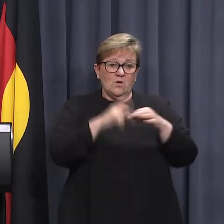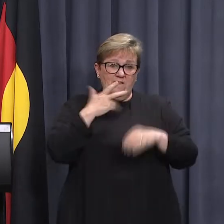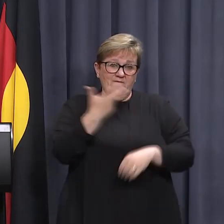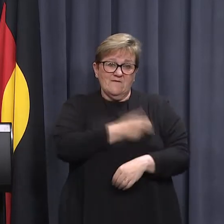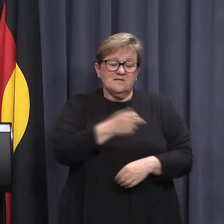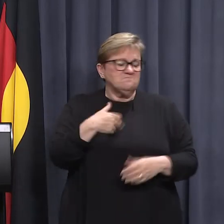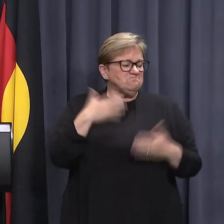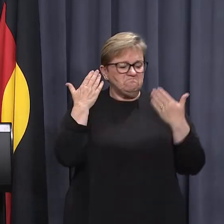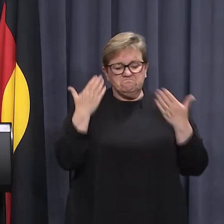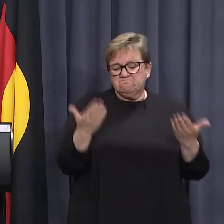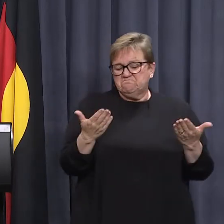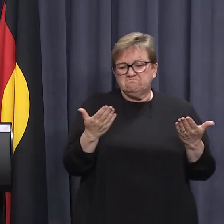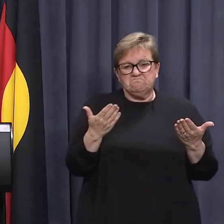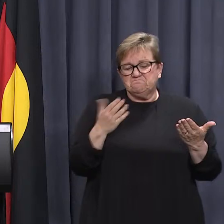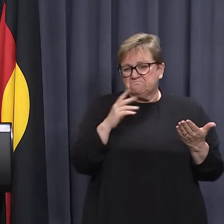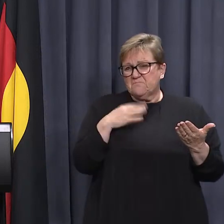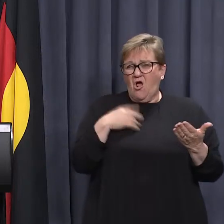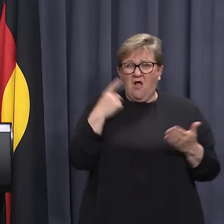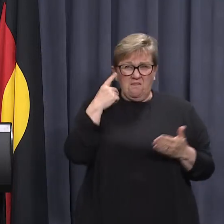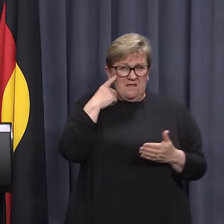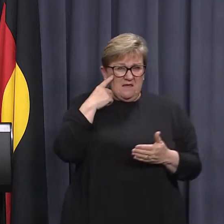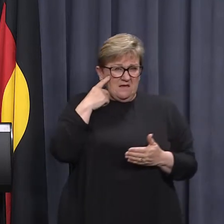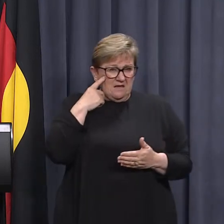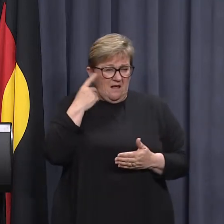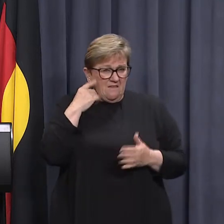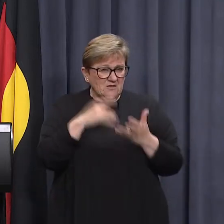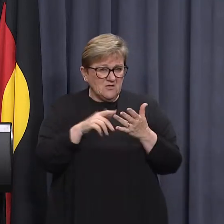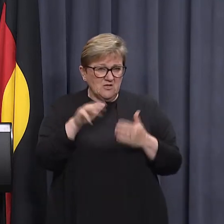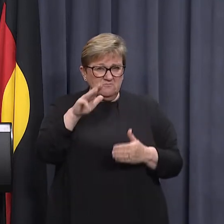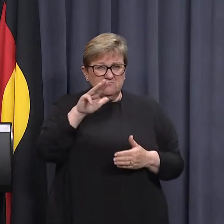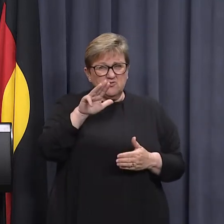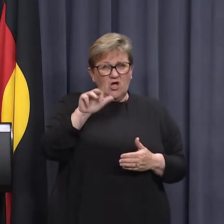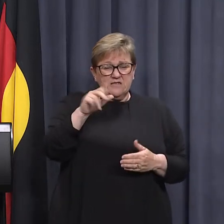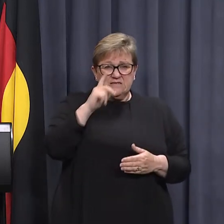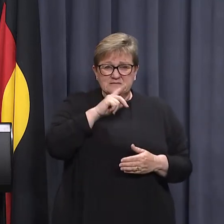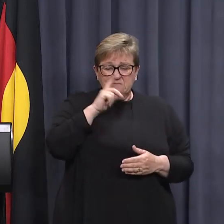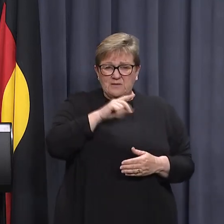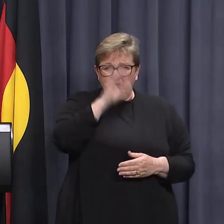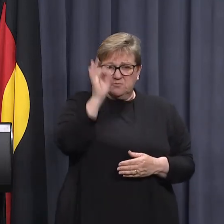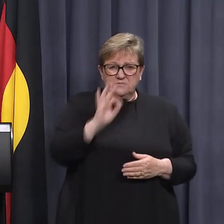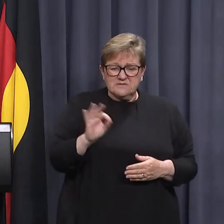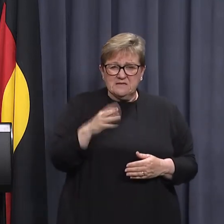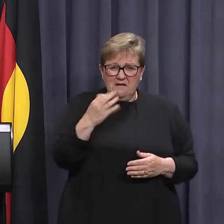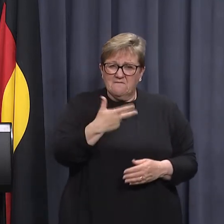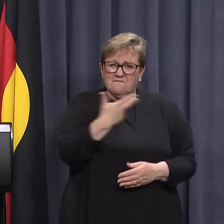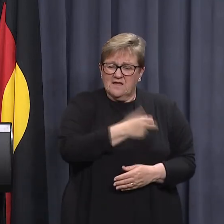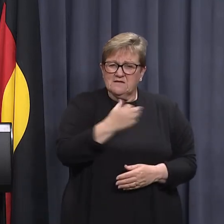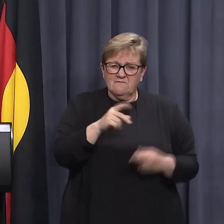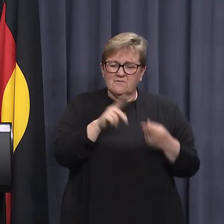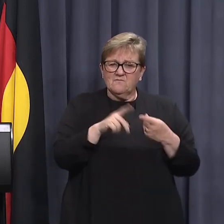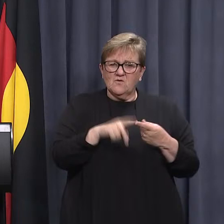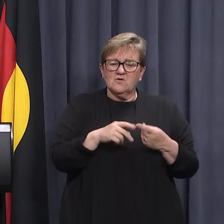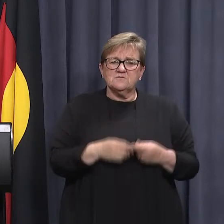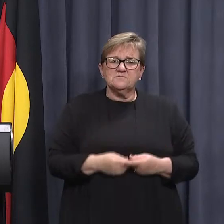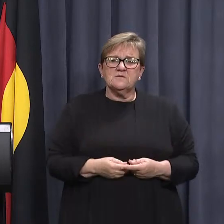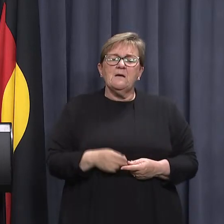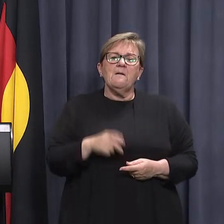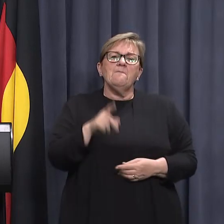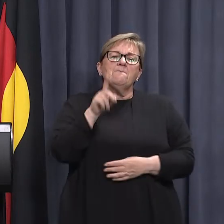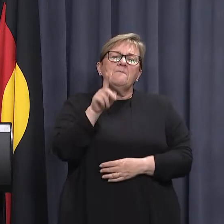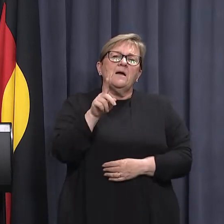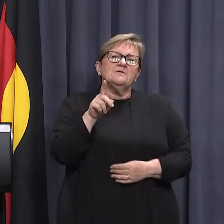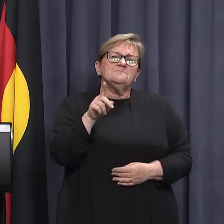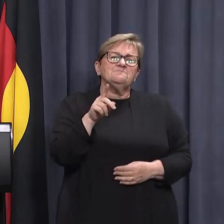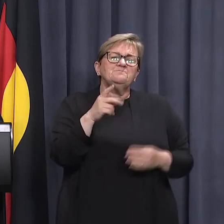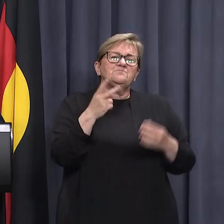I don't have any further advice than that. I'd expect so. 96% of people have had or thereabouts have had first dose. But what you see